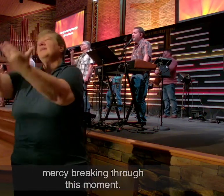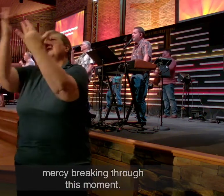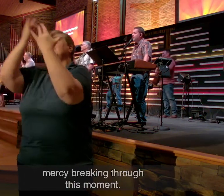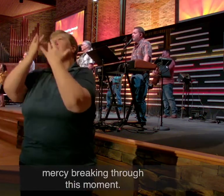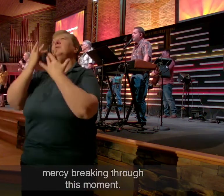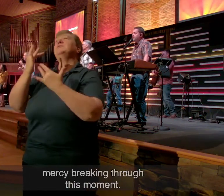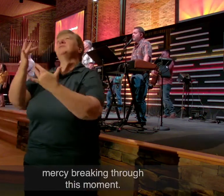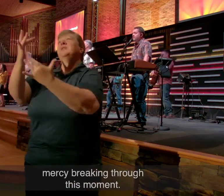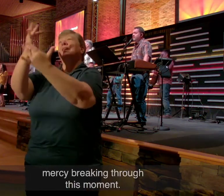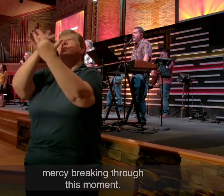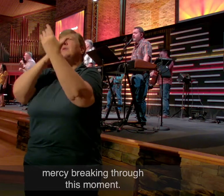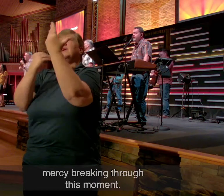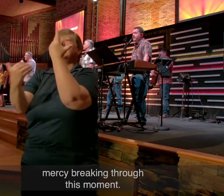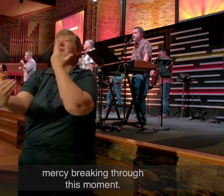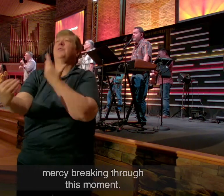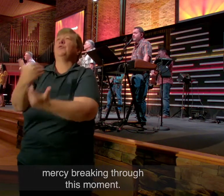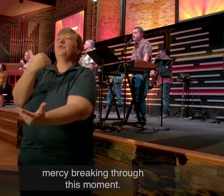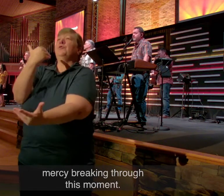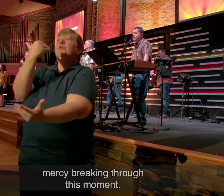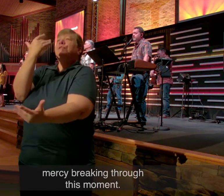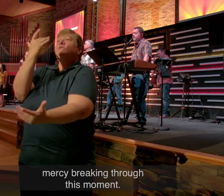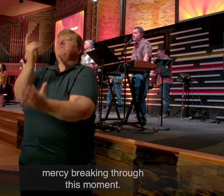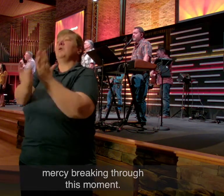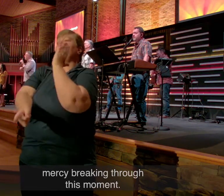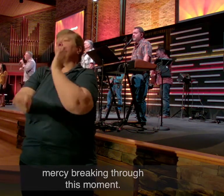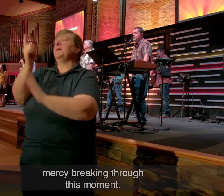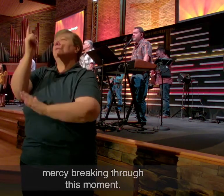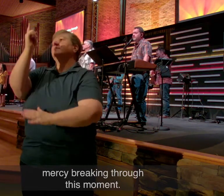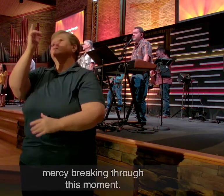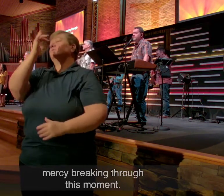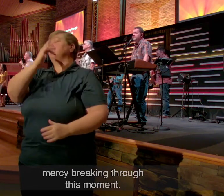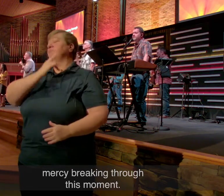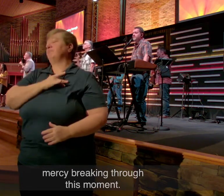Mercy breaking through this moment.